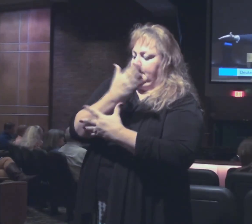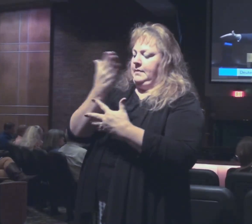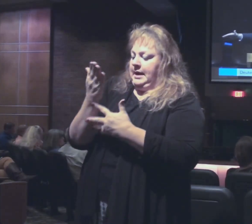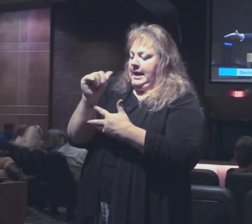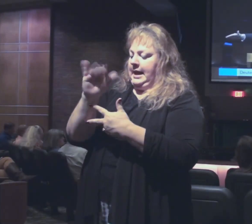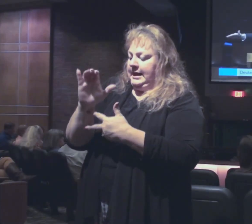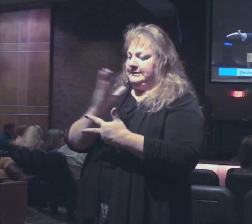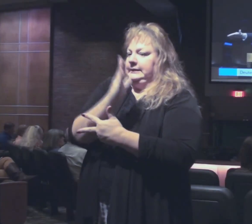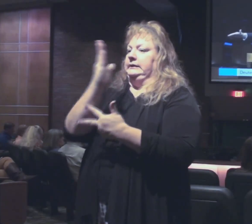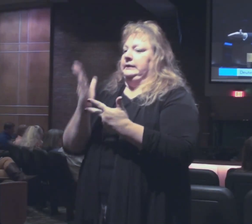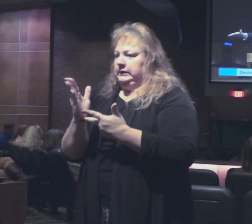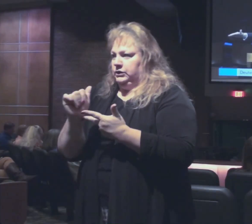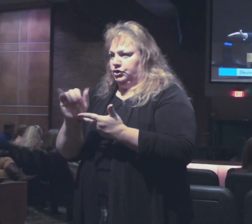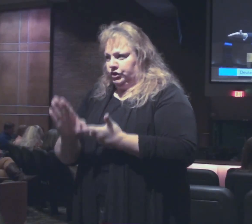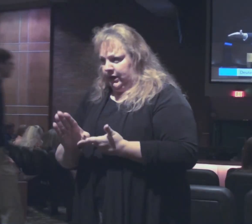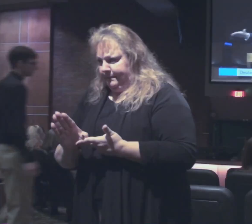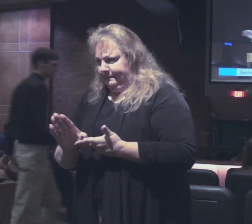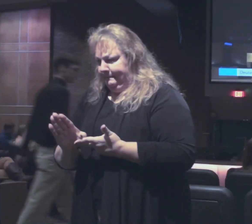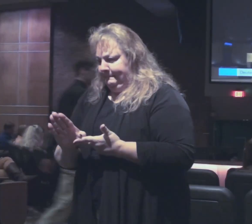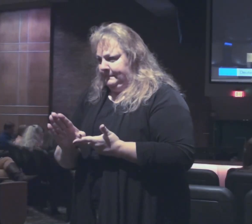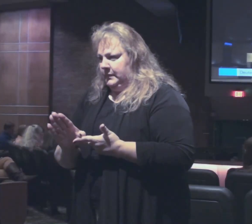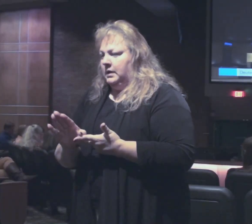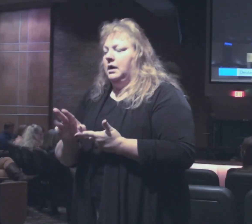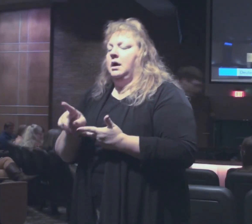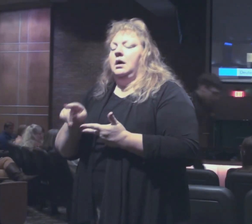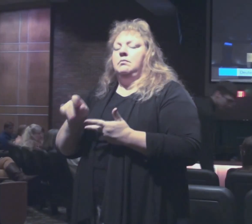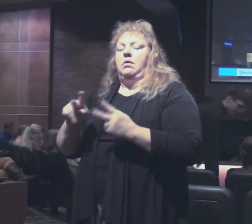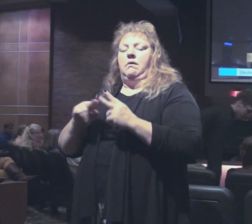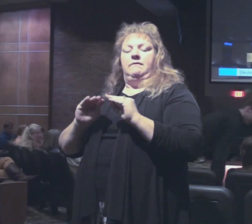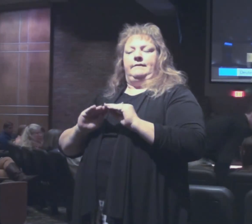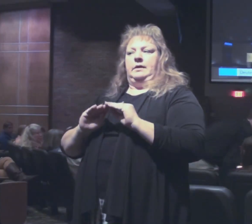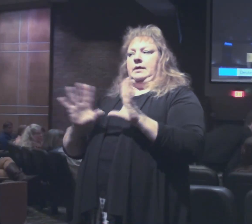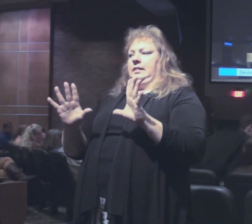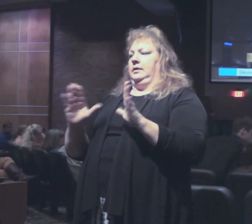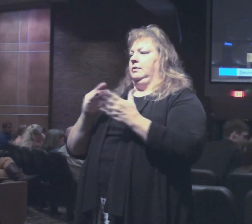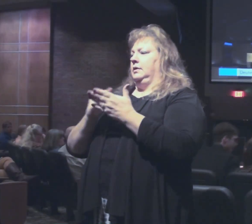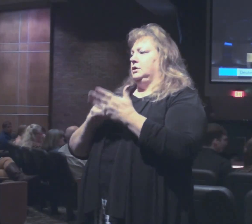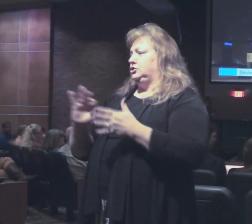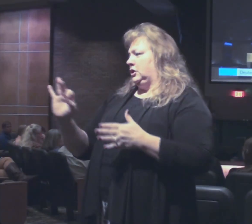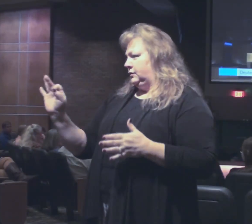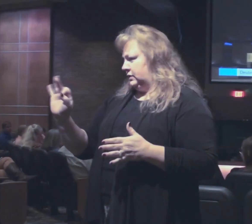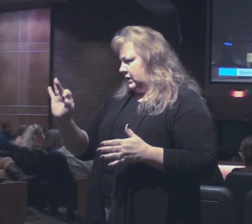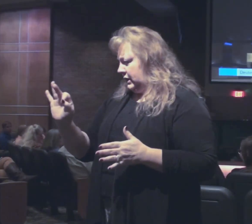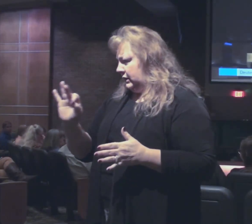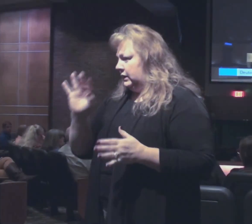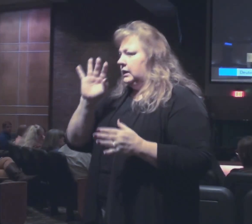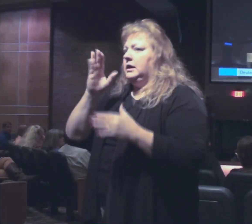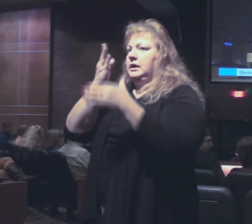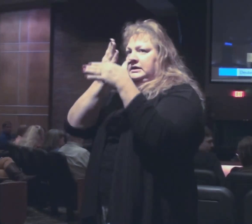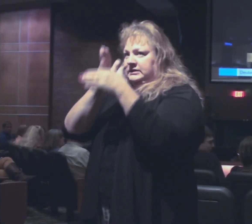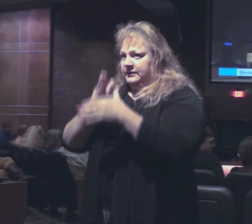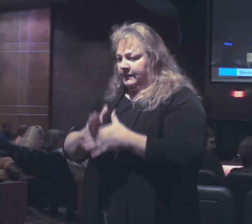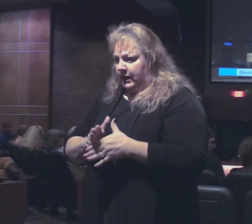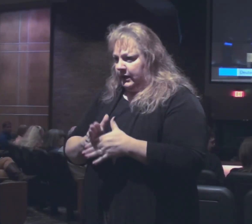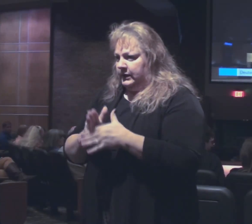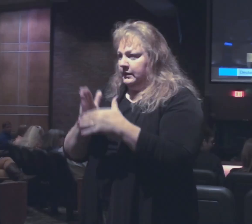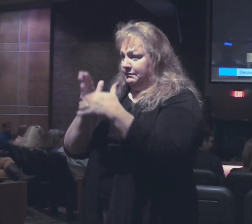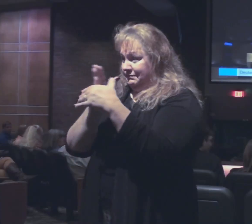Jacob. And Paul makes that clear in Romans chapter 9 when he divides between